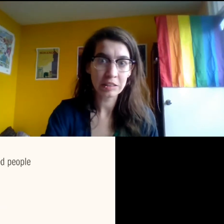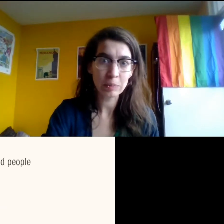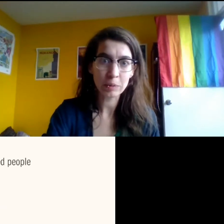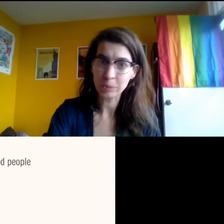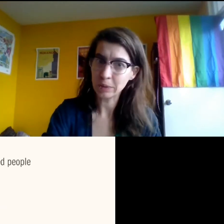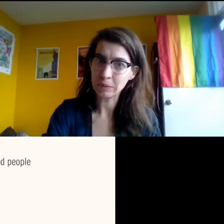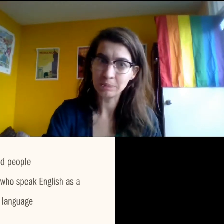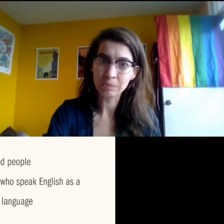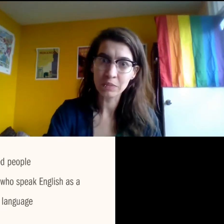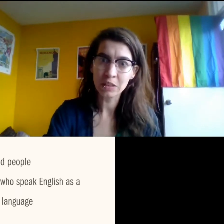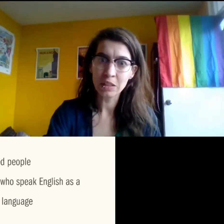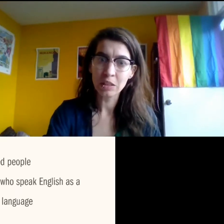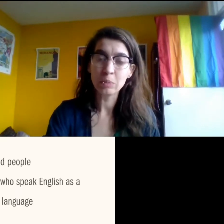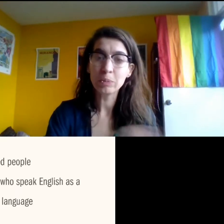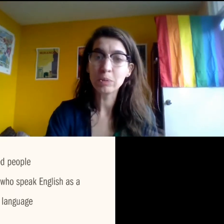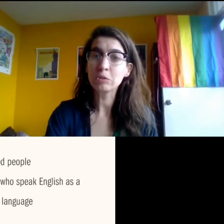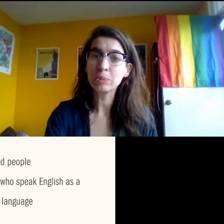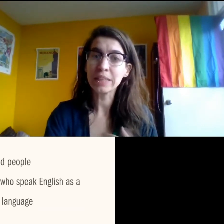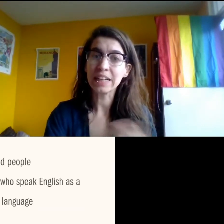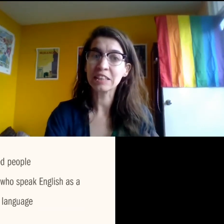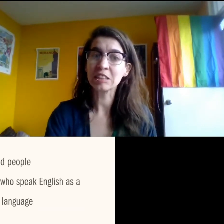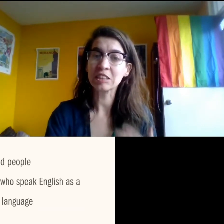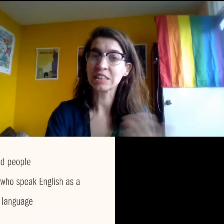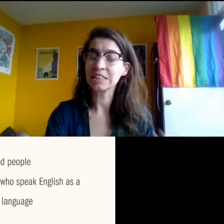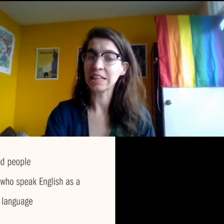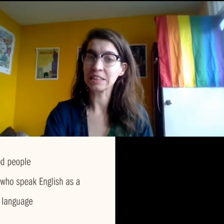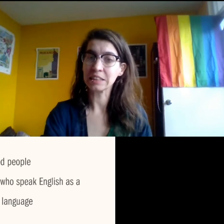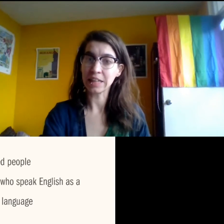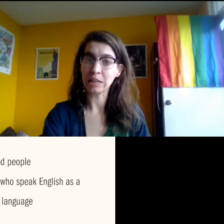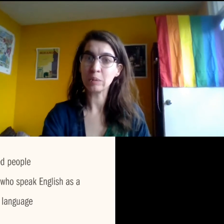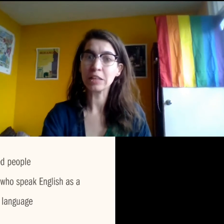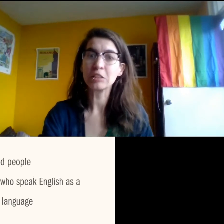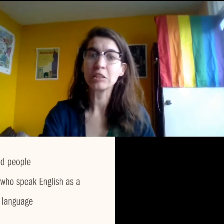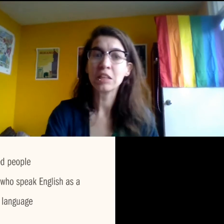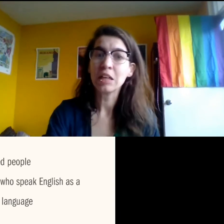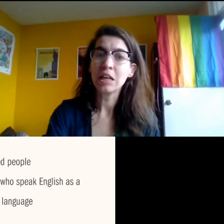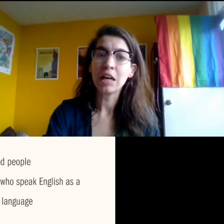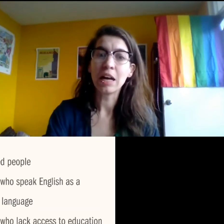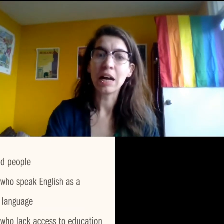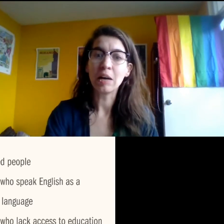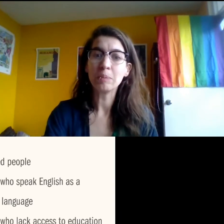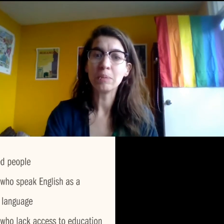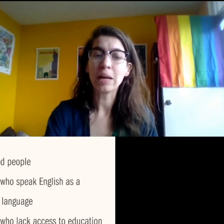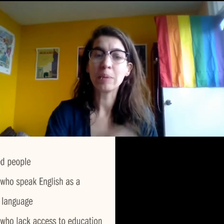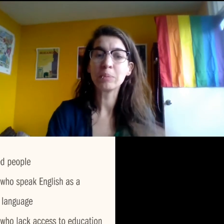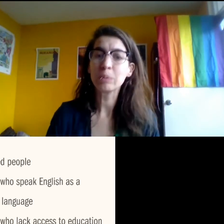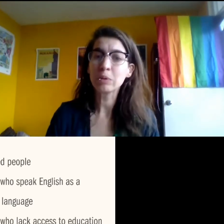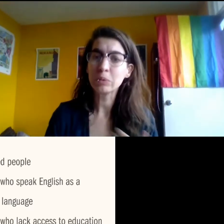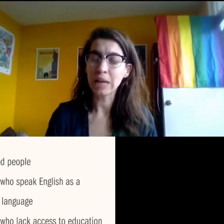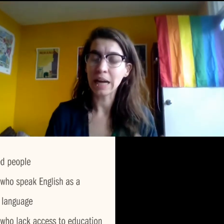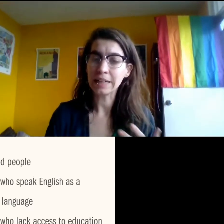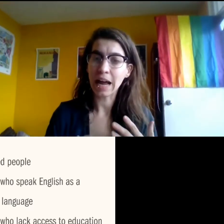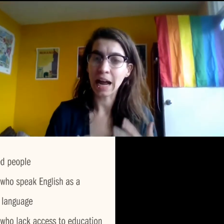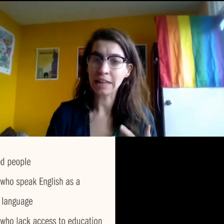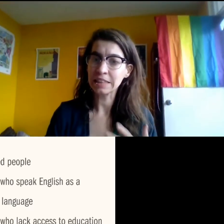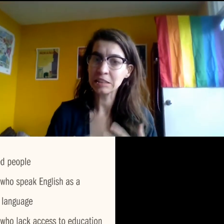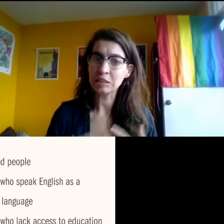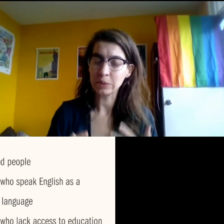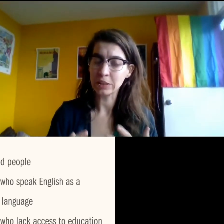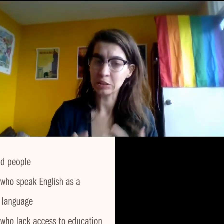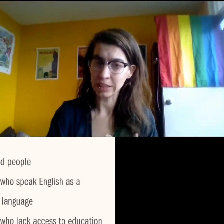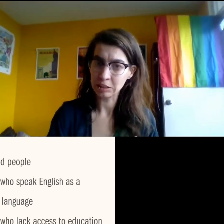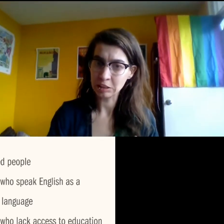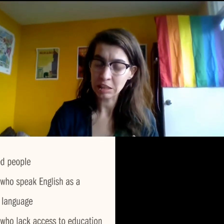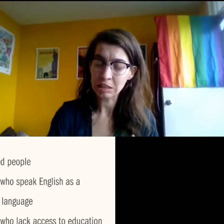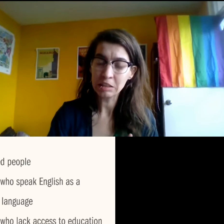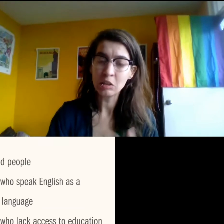disabled people, people who speak English as a second language, um, and people who lack access